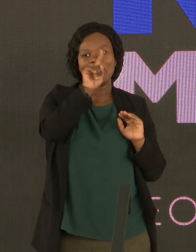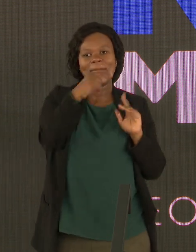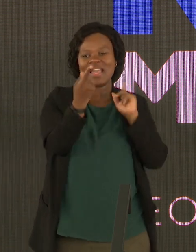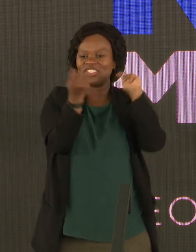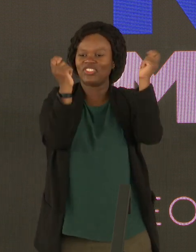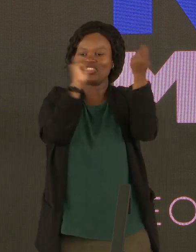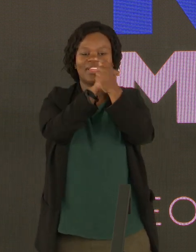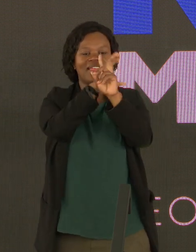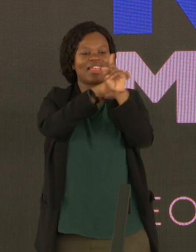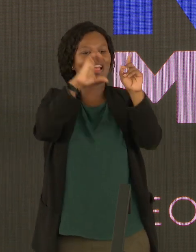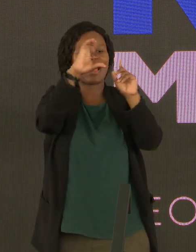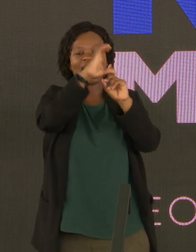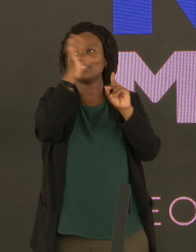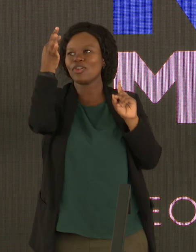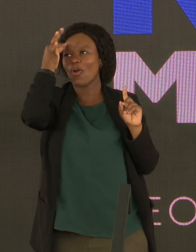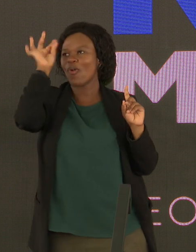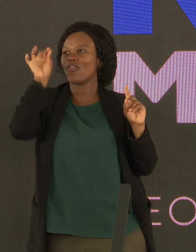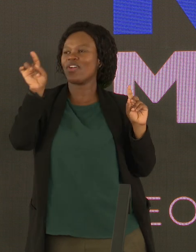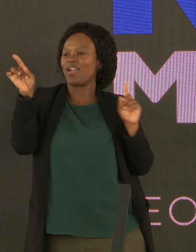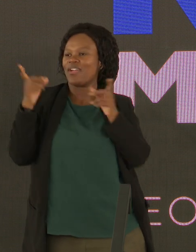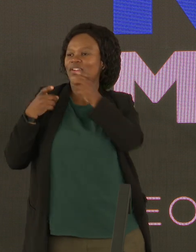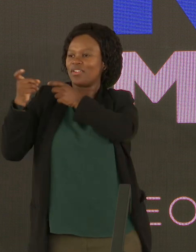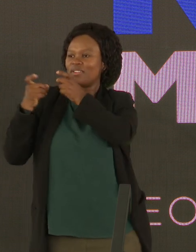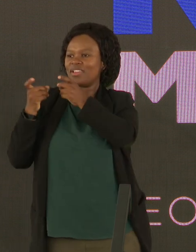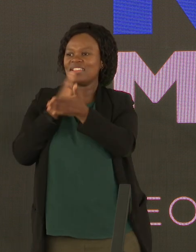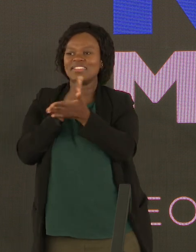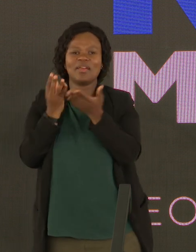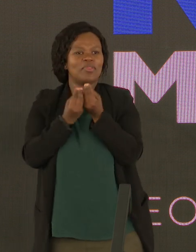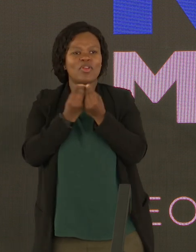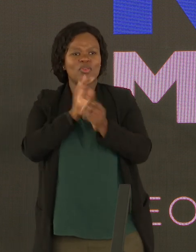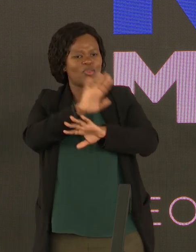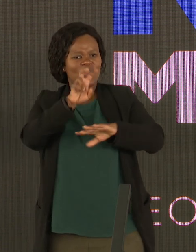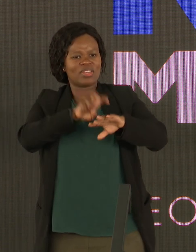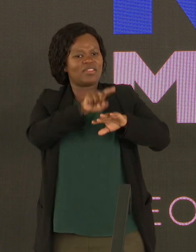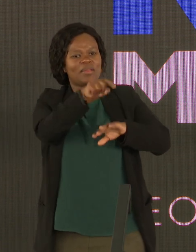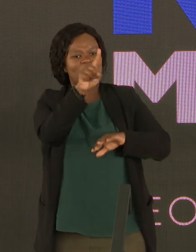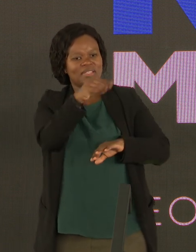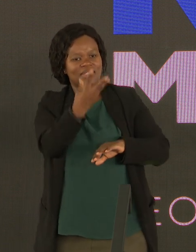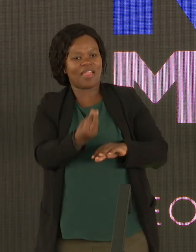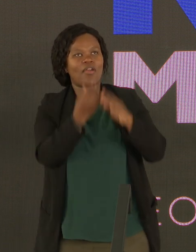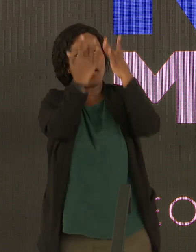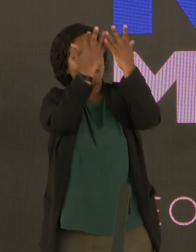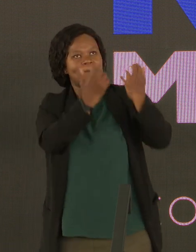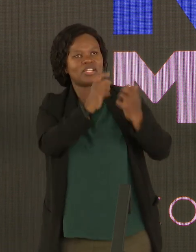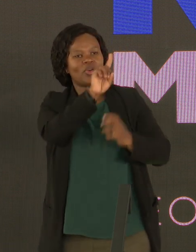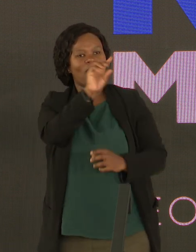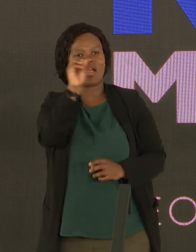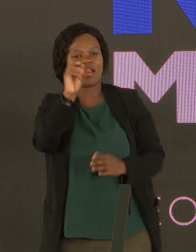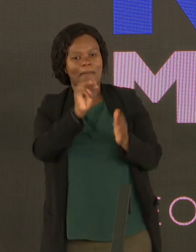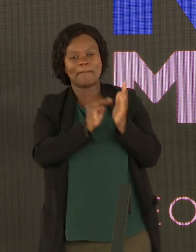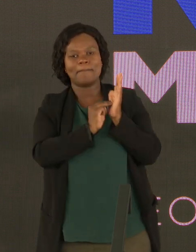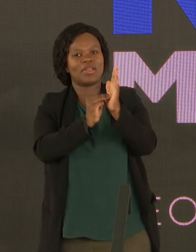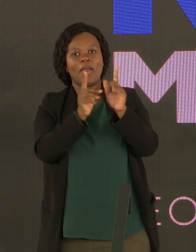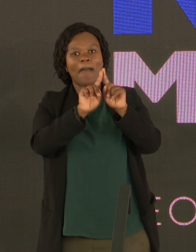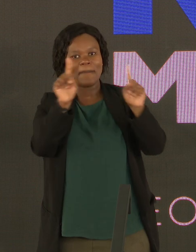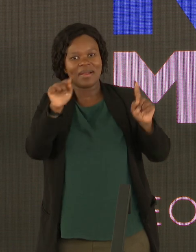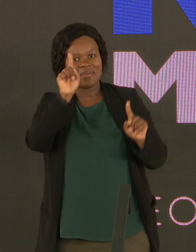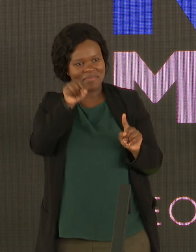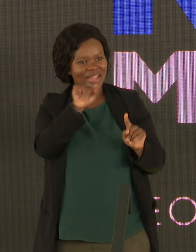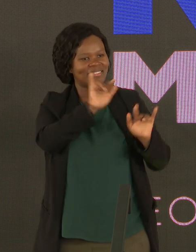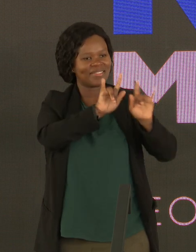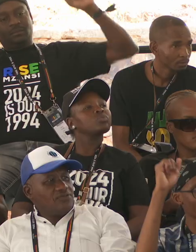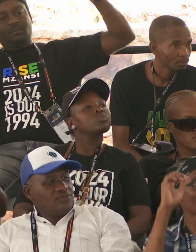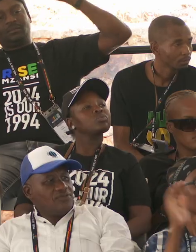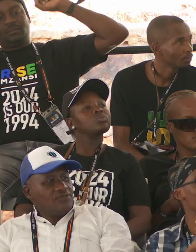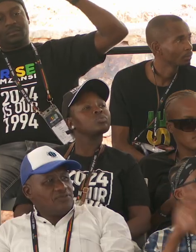governance in this country. Some things don't need you to have a hundred million rand budgets. They just need you to genuinely love Abandu, you know?